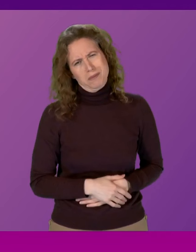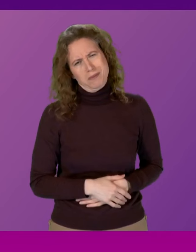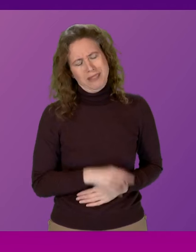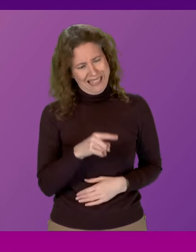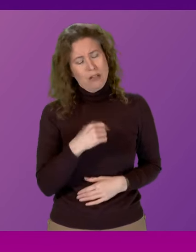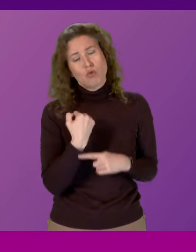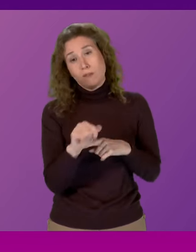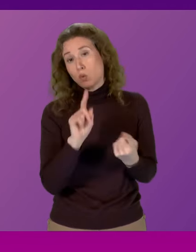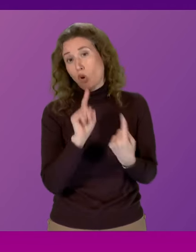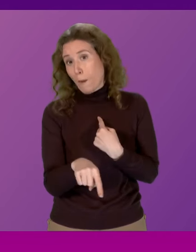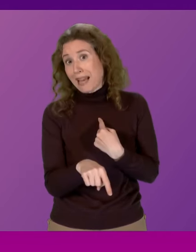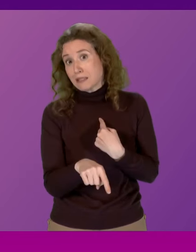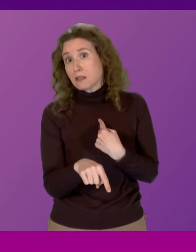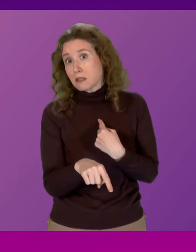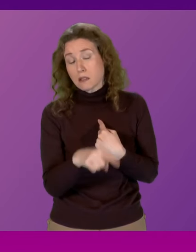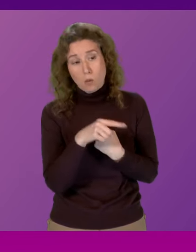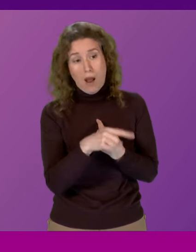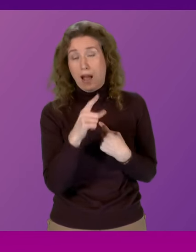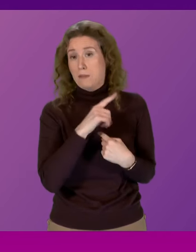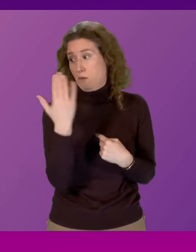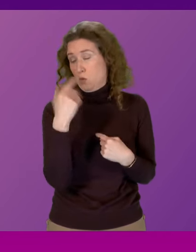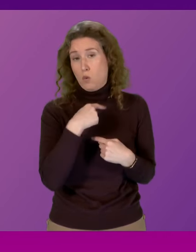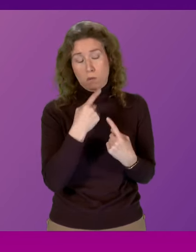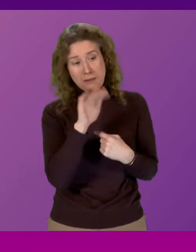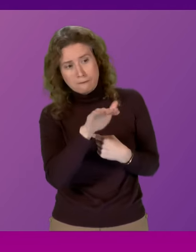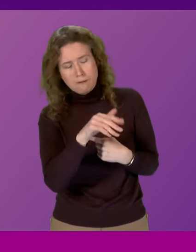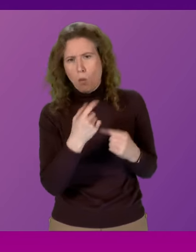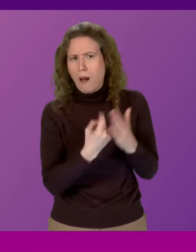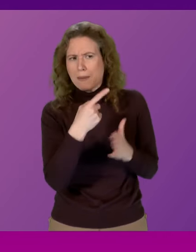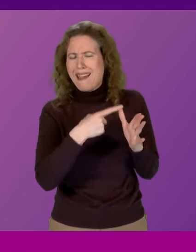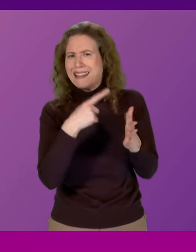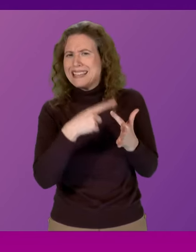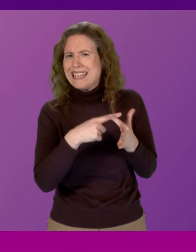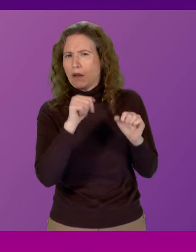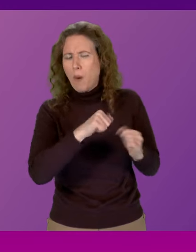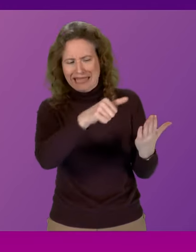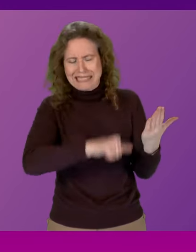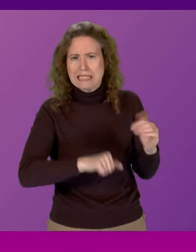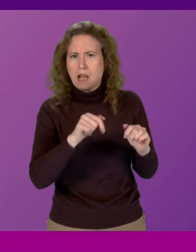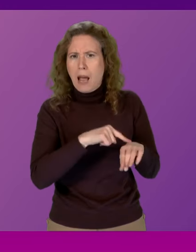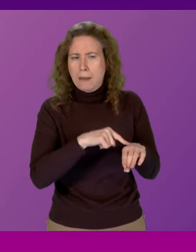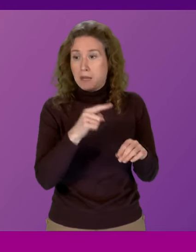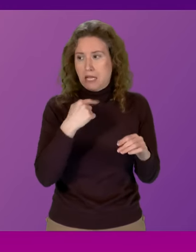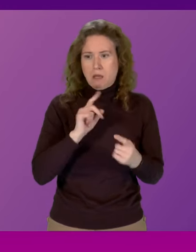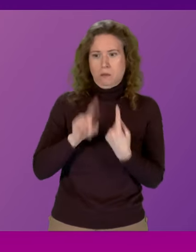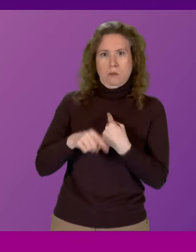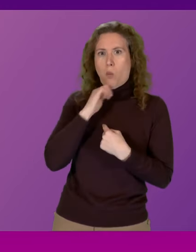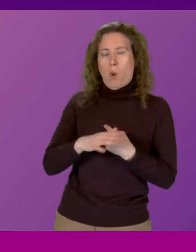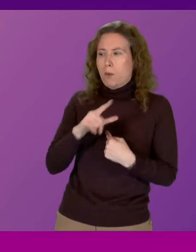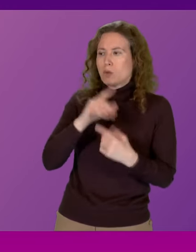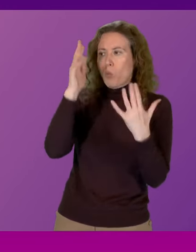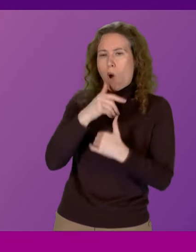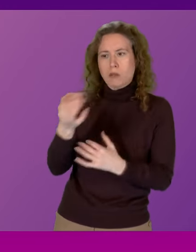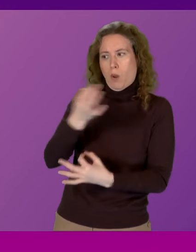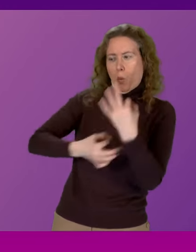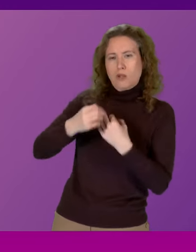refused to comment on shocking A&E waiting times this week because he was worried about the questions over his personal conduct. So, yes,